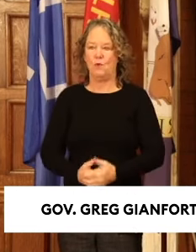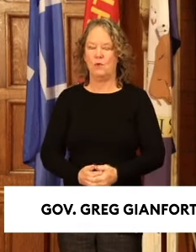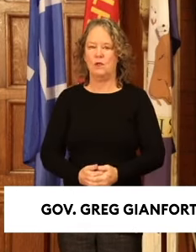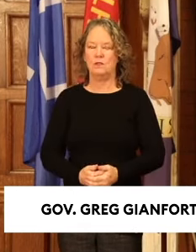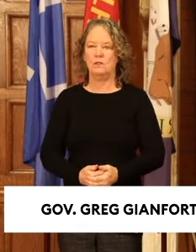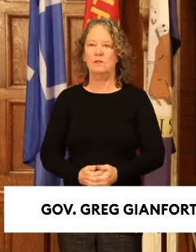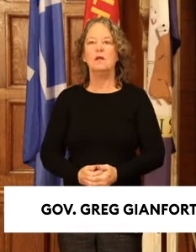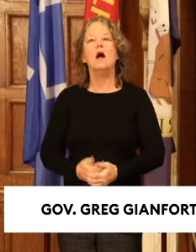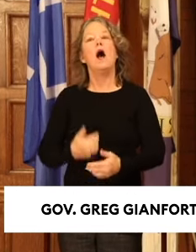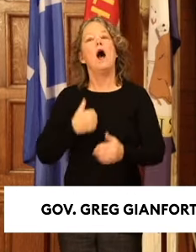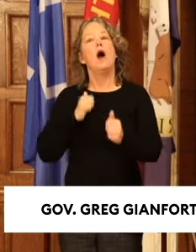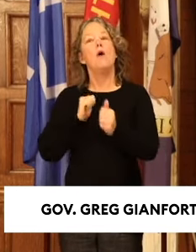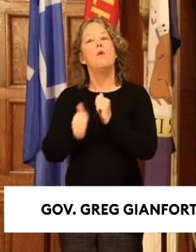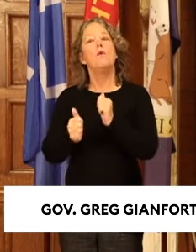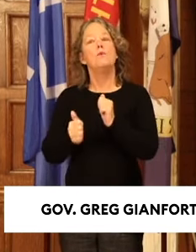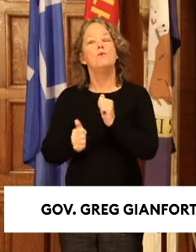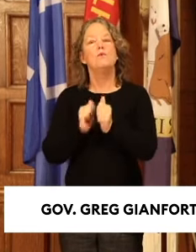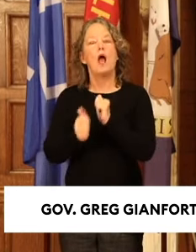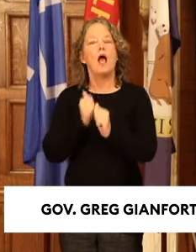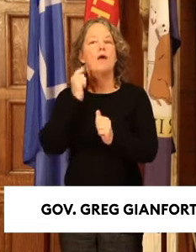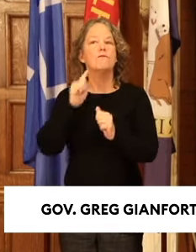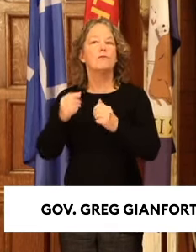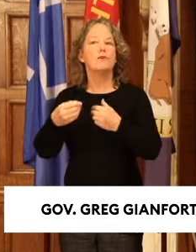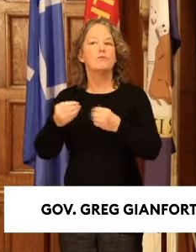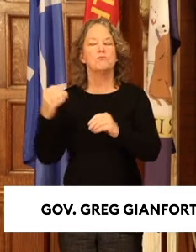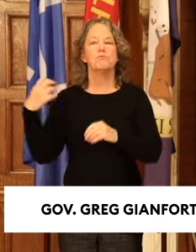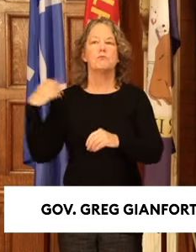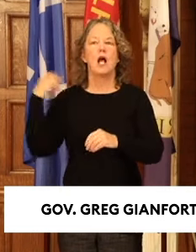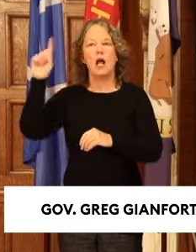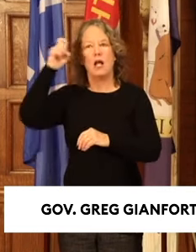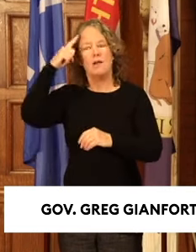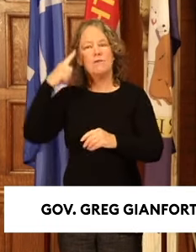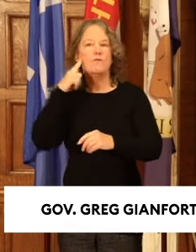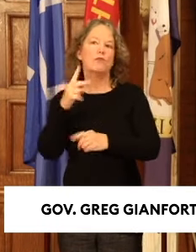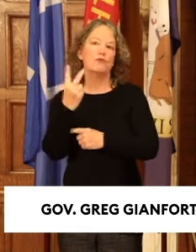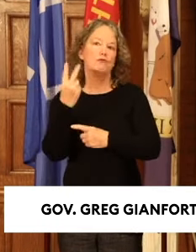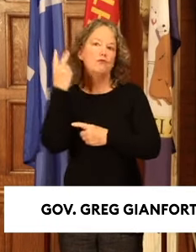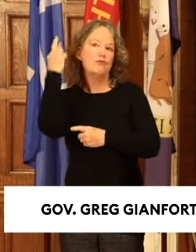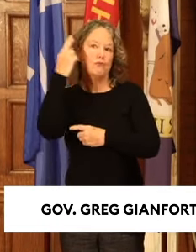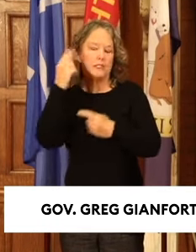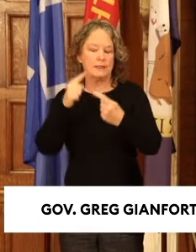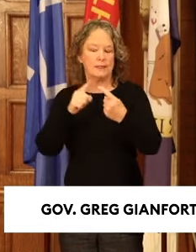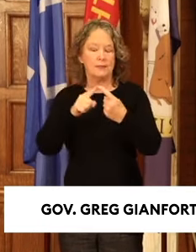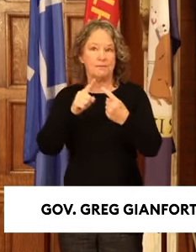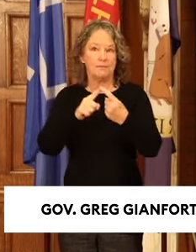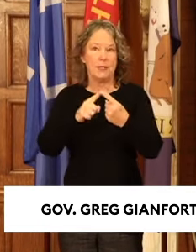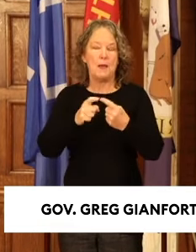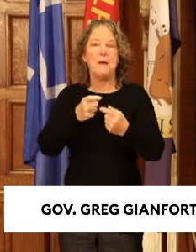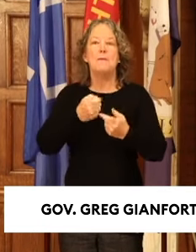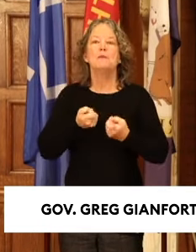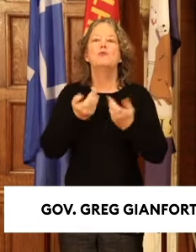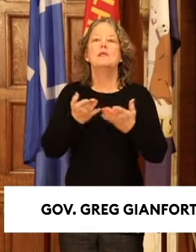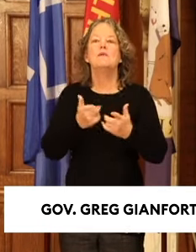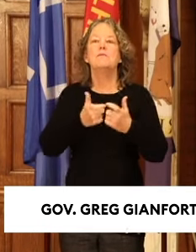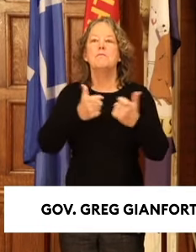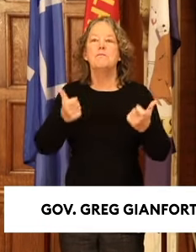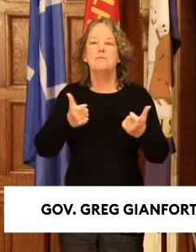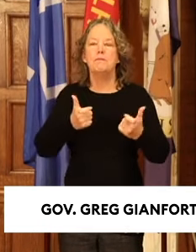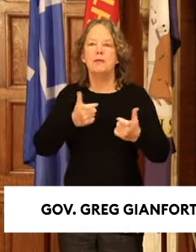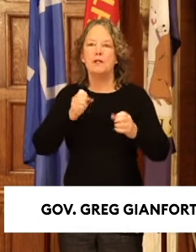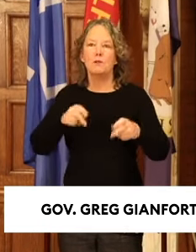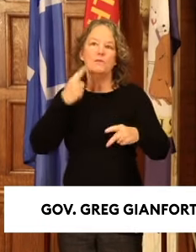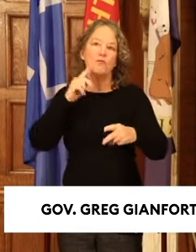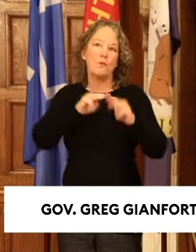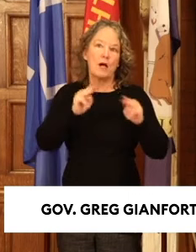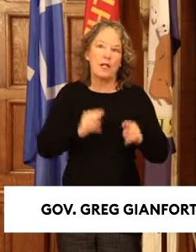I ran for office for two reasons. One, to create greater opportunities for Montanans and more good-paying